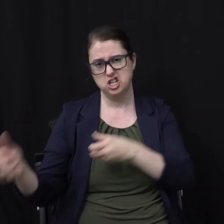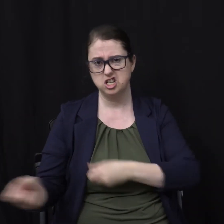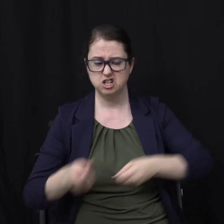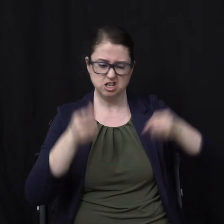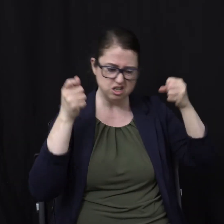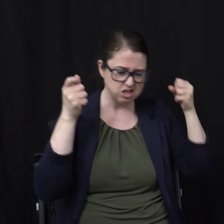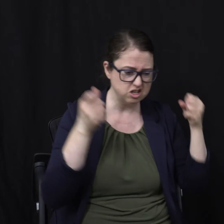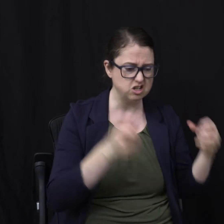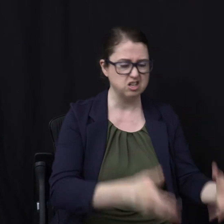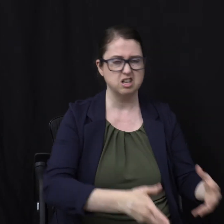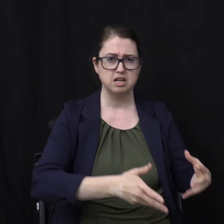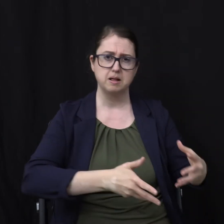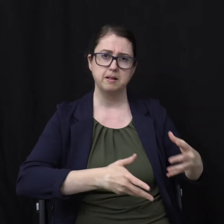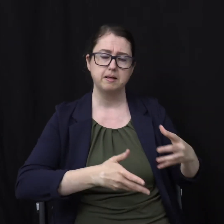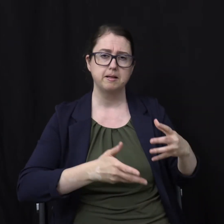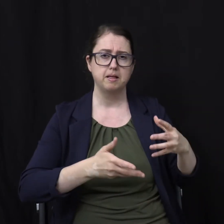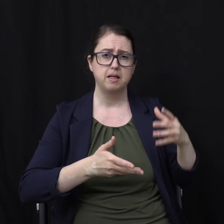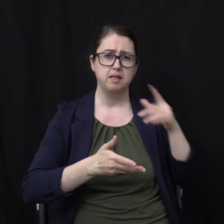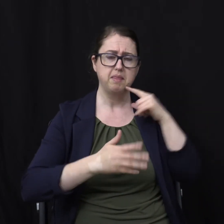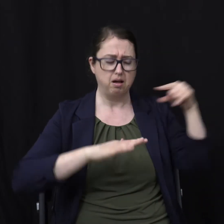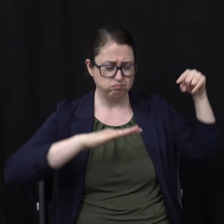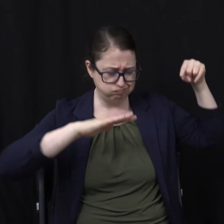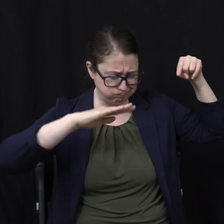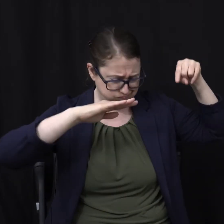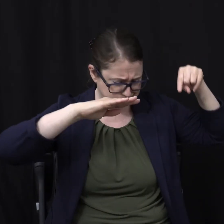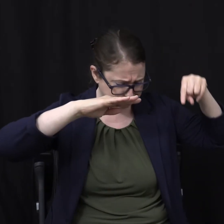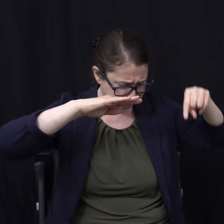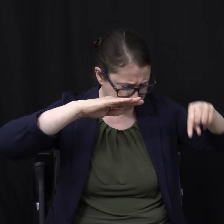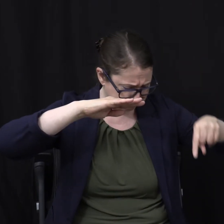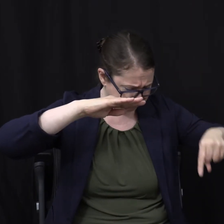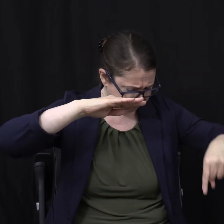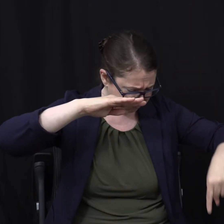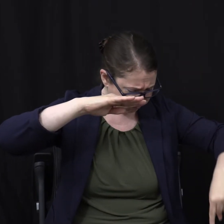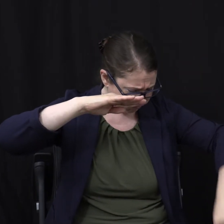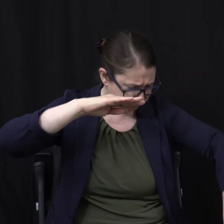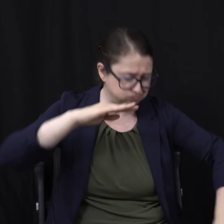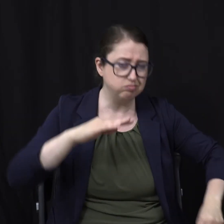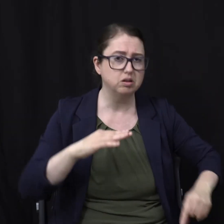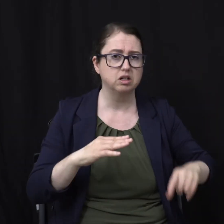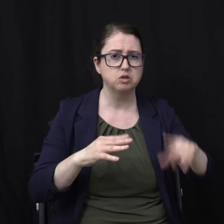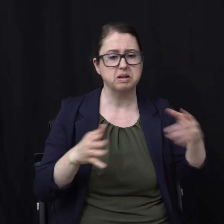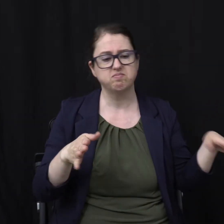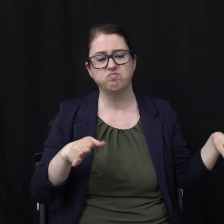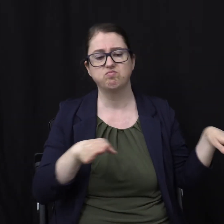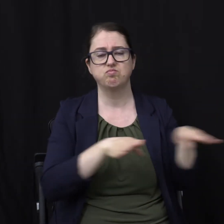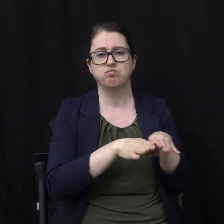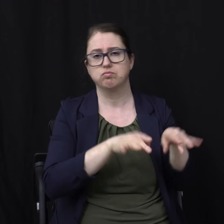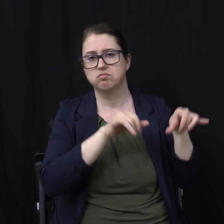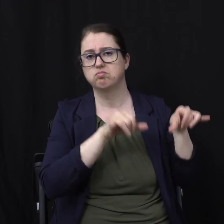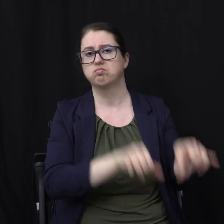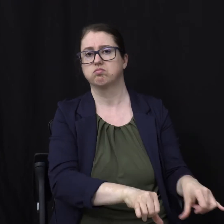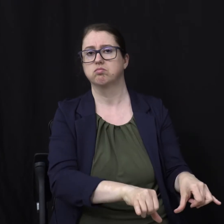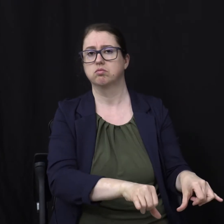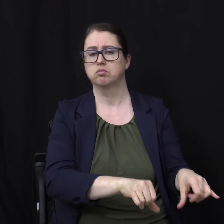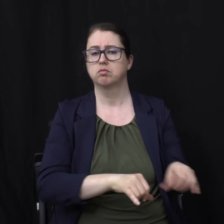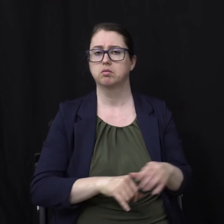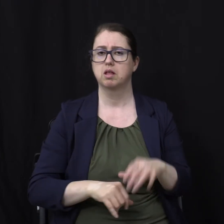verse 3 And cast him Into the bottomless pit And shut him up And set a seal on him Now what is the literal Meaning